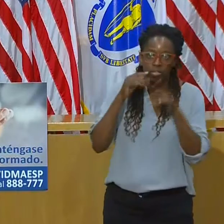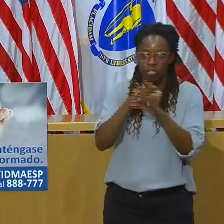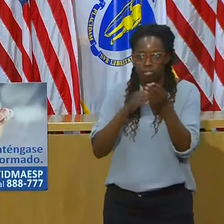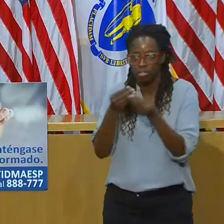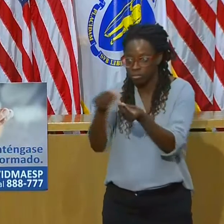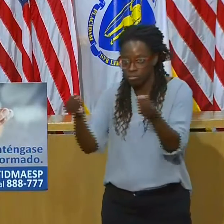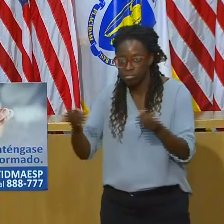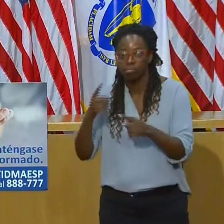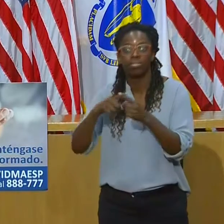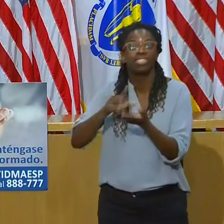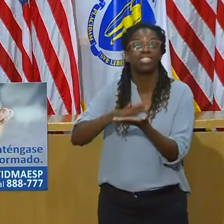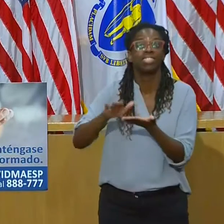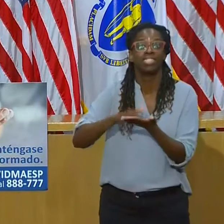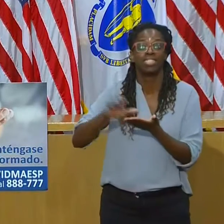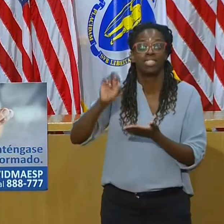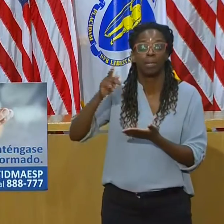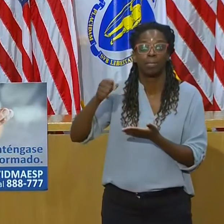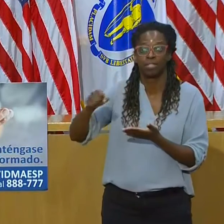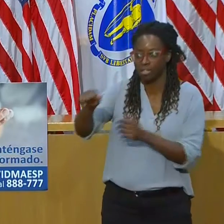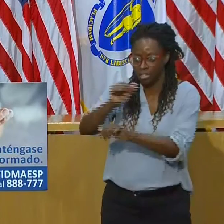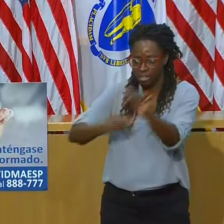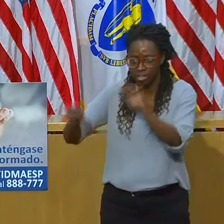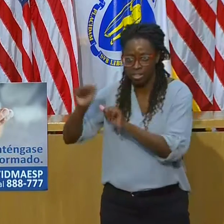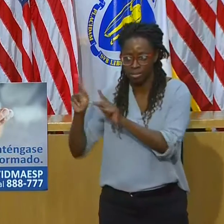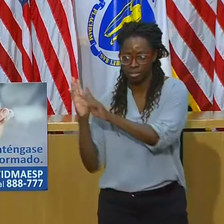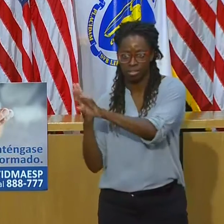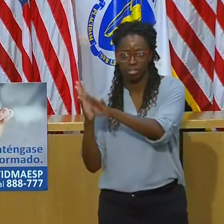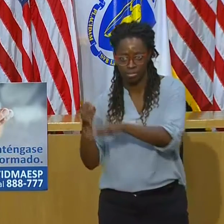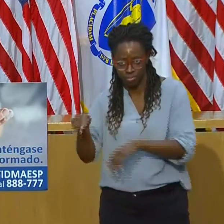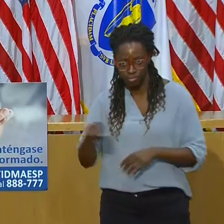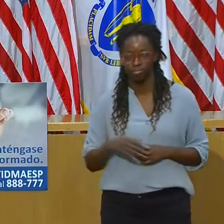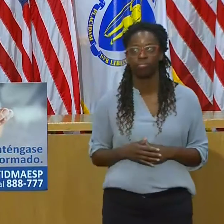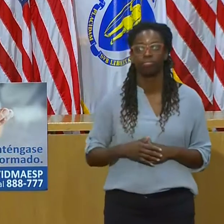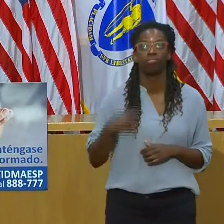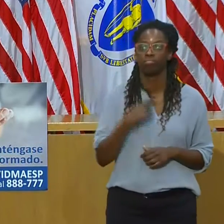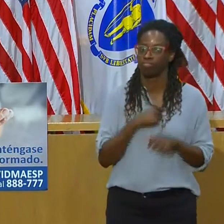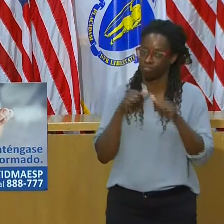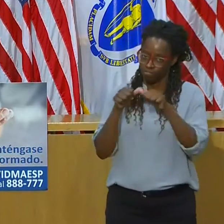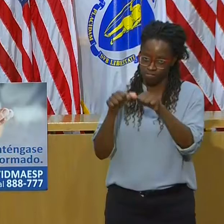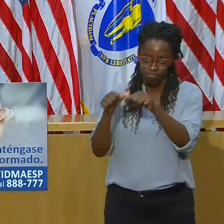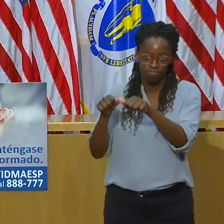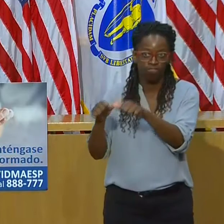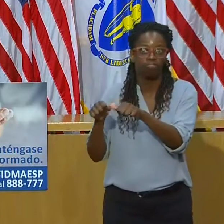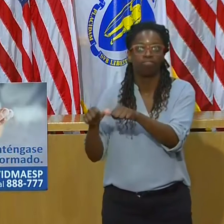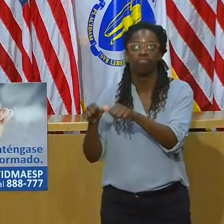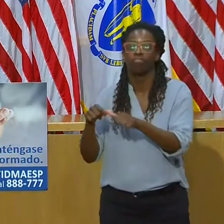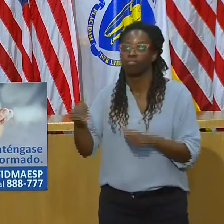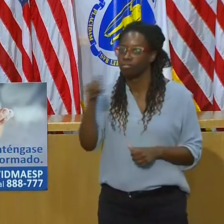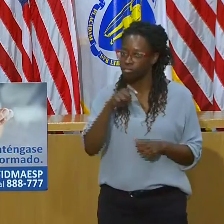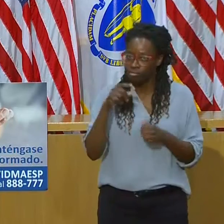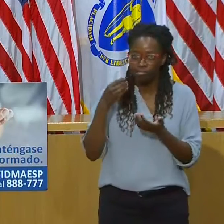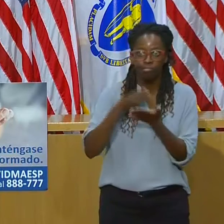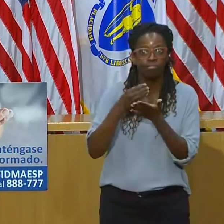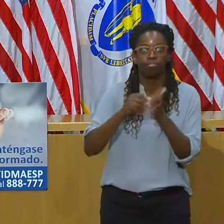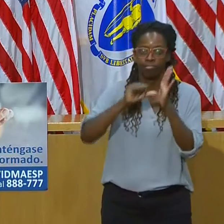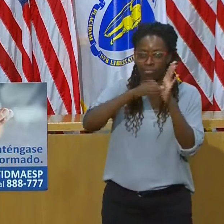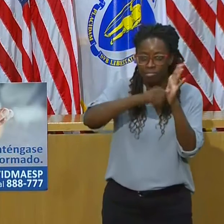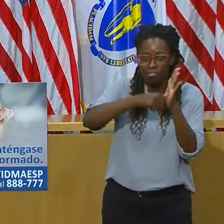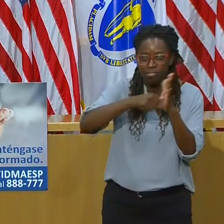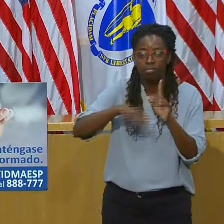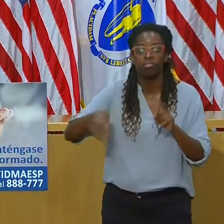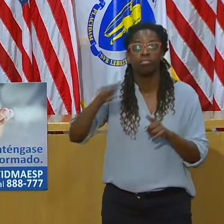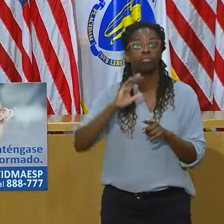throughout this process. We continue to reiterate our administration's message for survivors of domestic violence and sexual